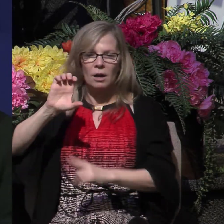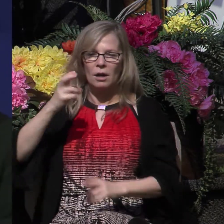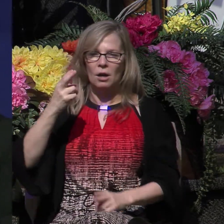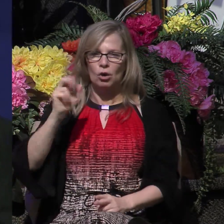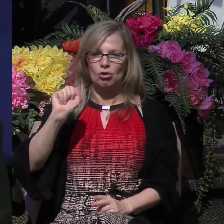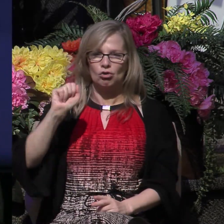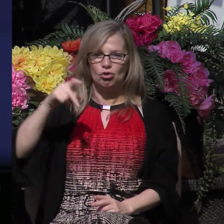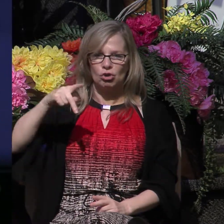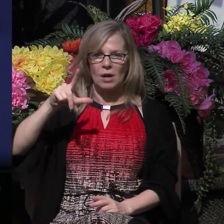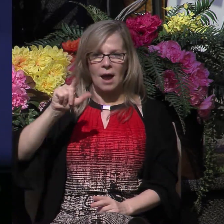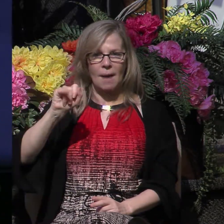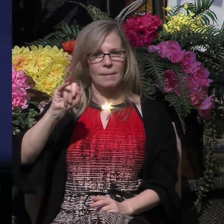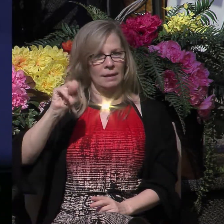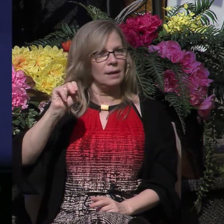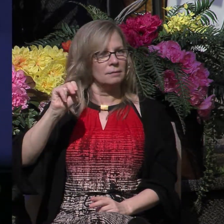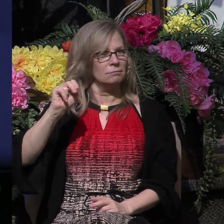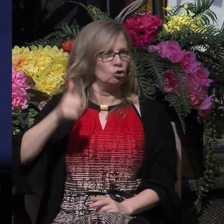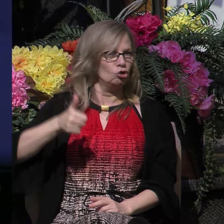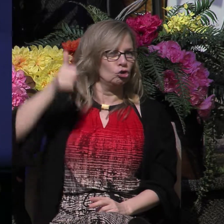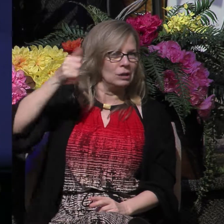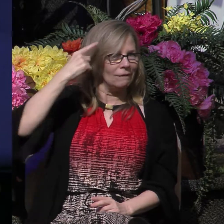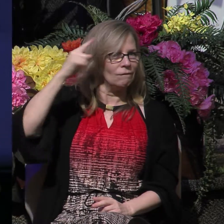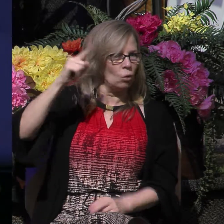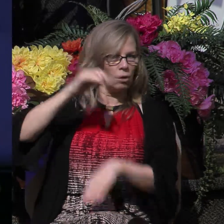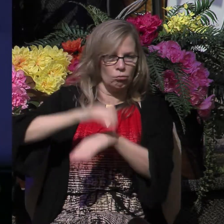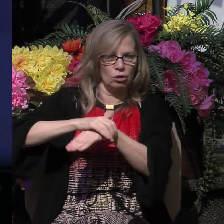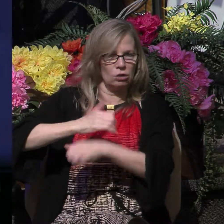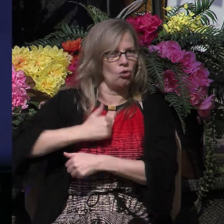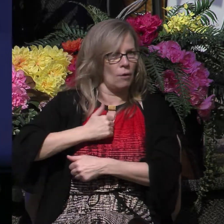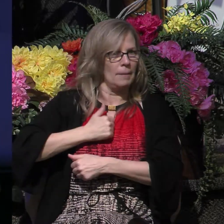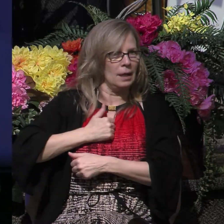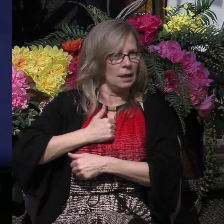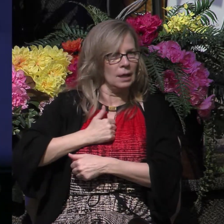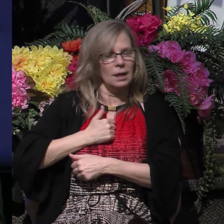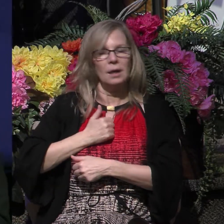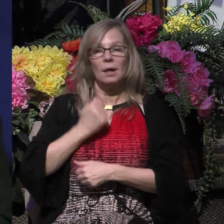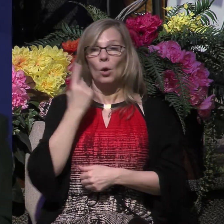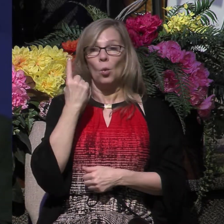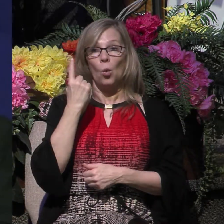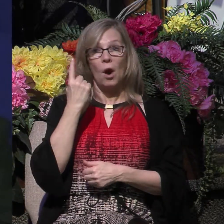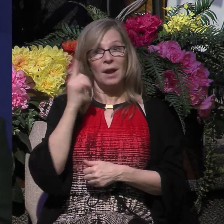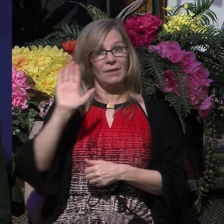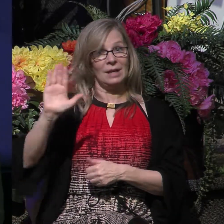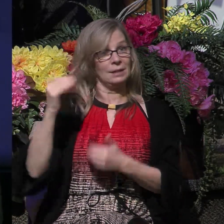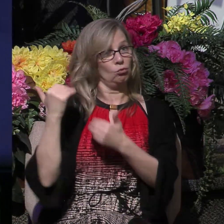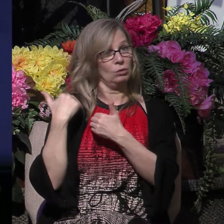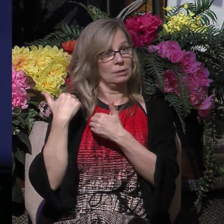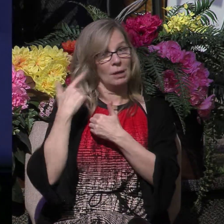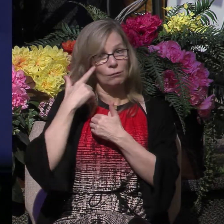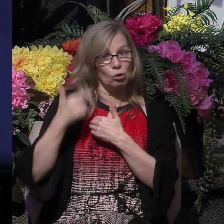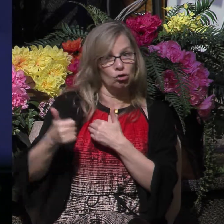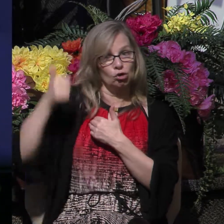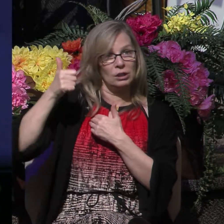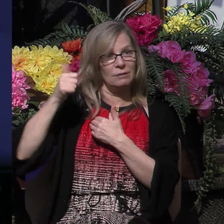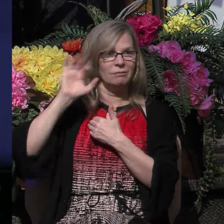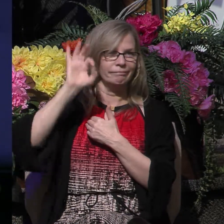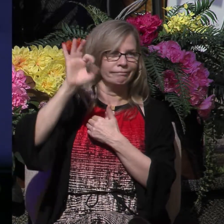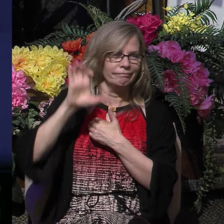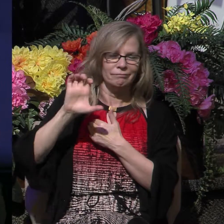and as the chief chaplain to the British army. One of the bishop's responsibilities as chief chaplain was to evaluate all